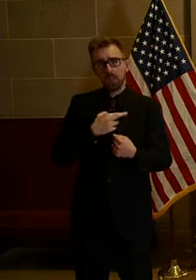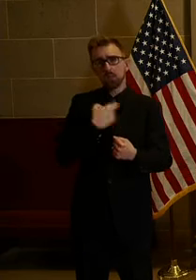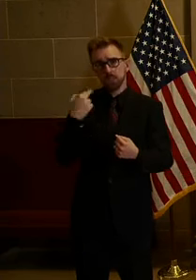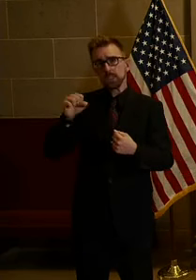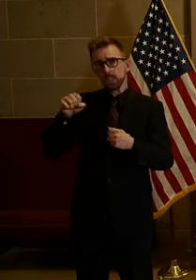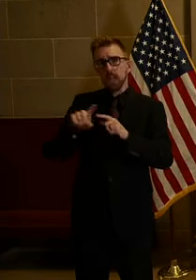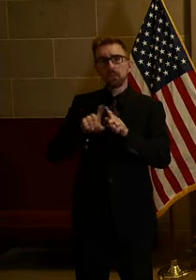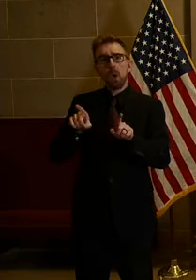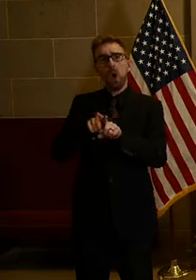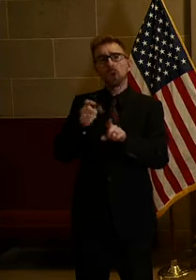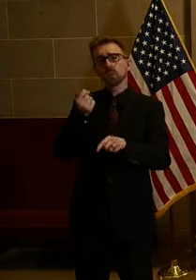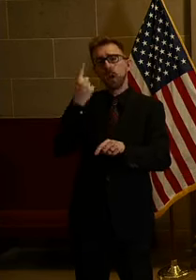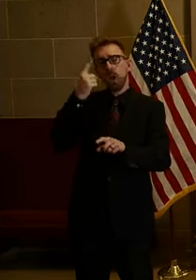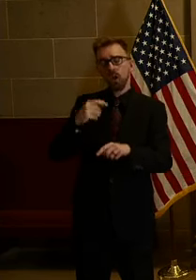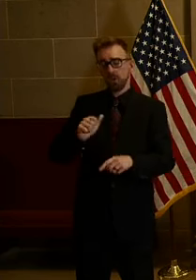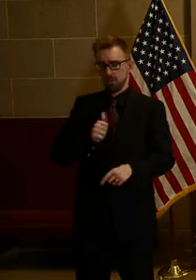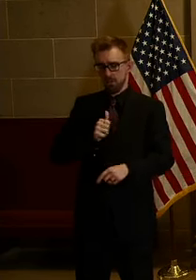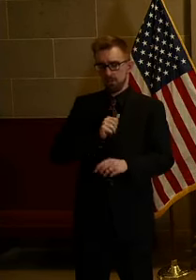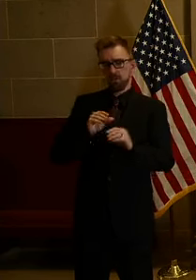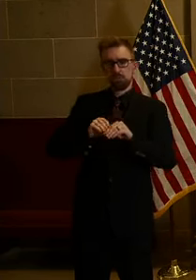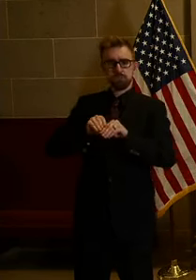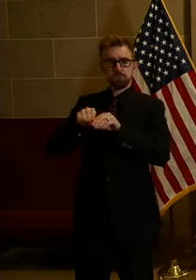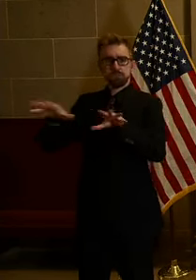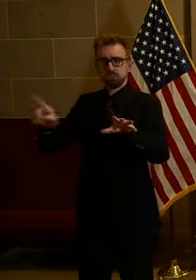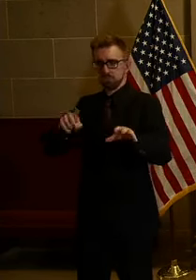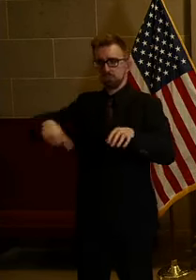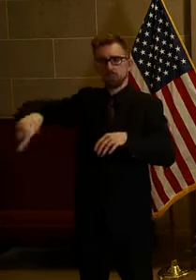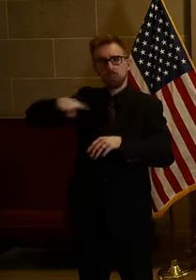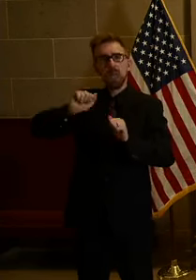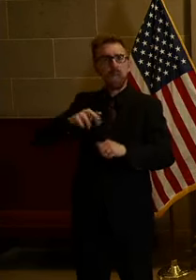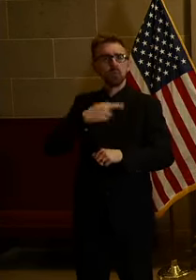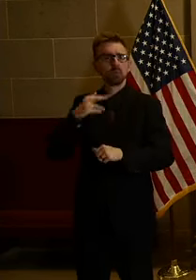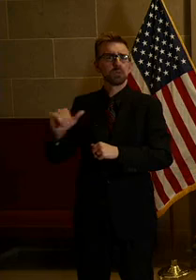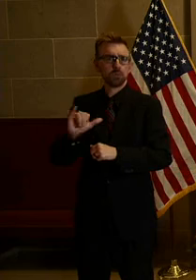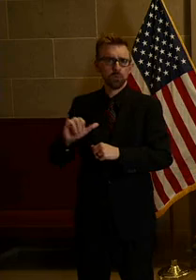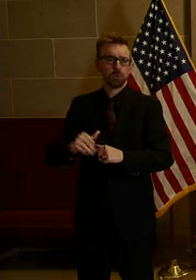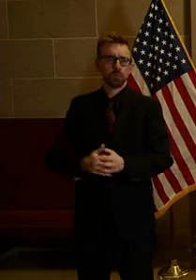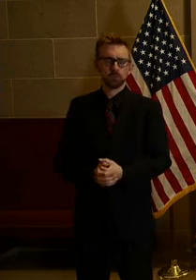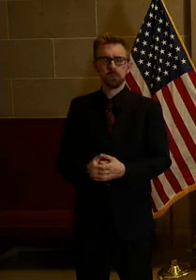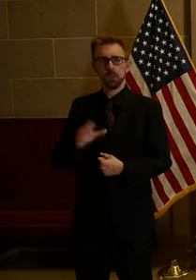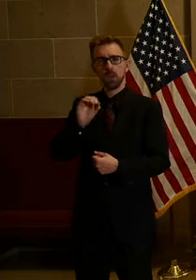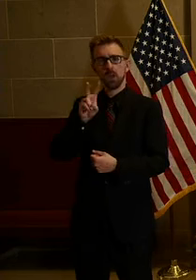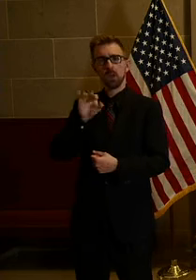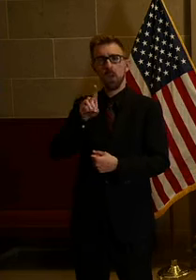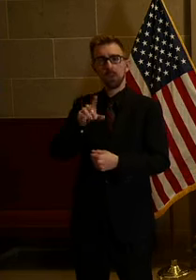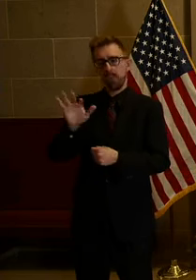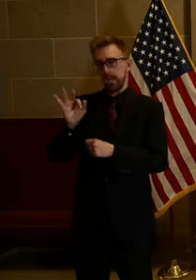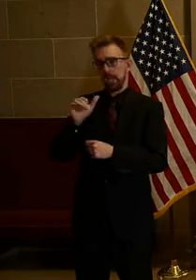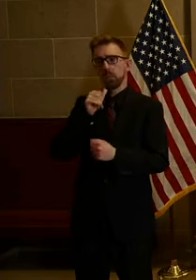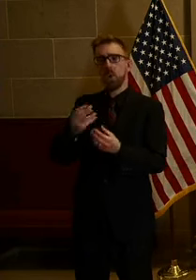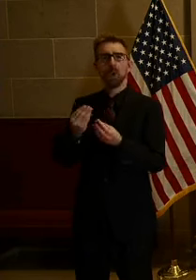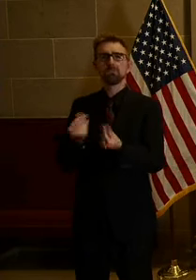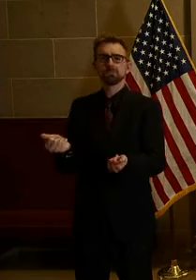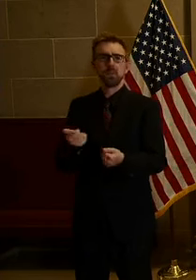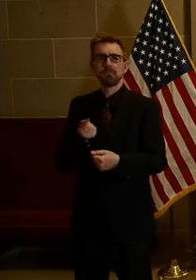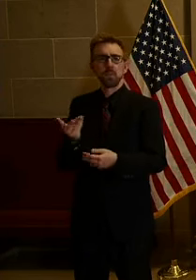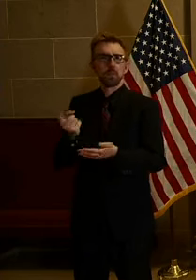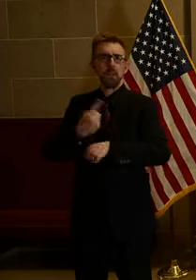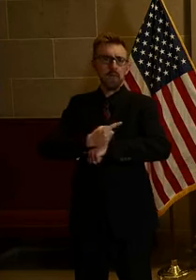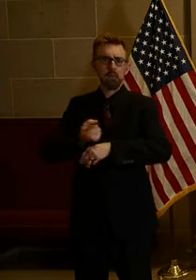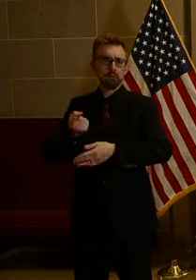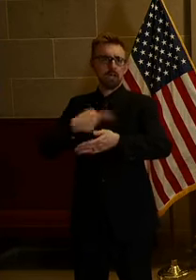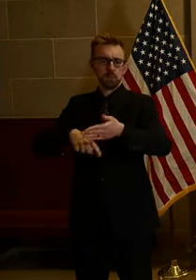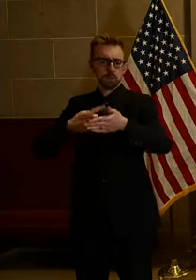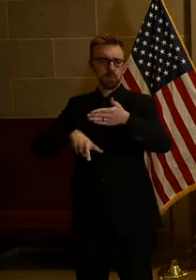but the health of everyone around you in jeopardy. COVID-19 isn't going to go away in just a few days or weeks.